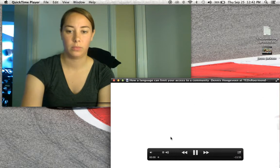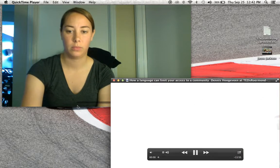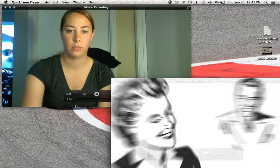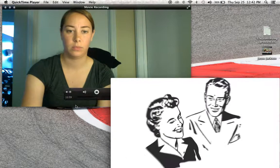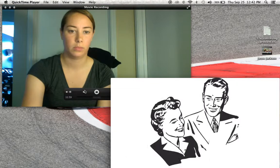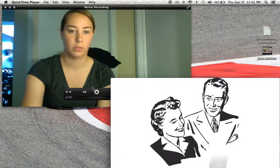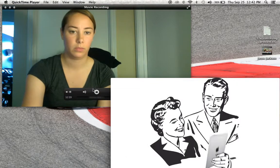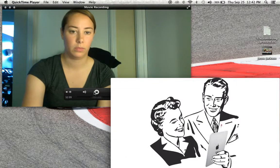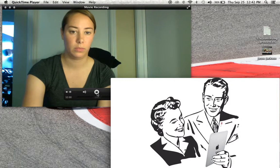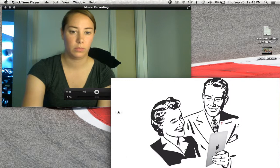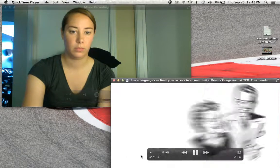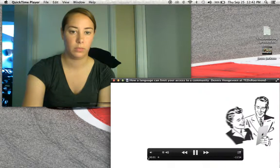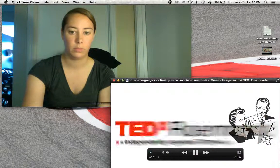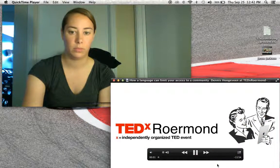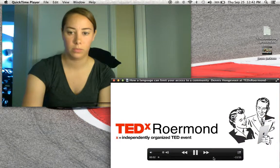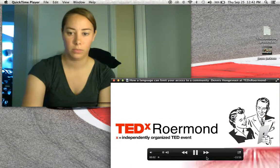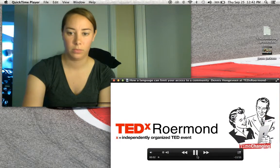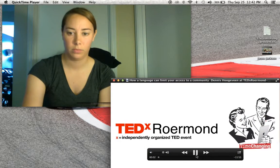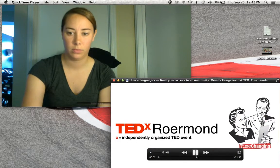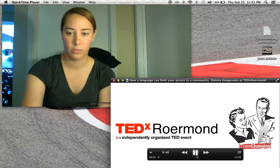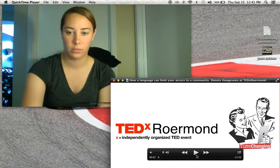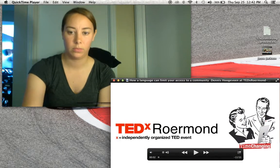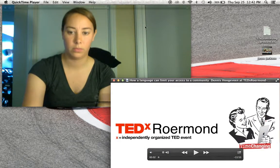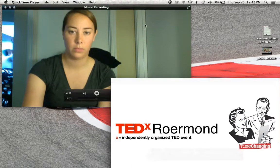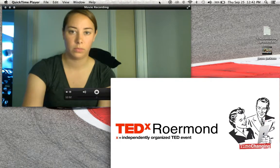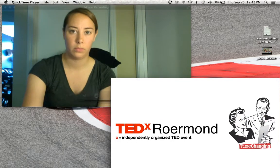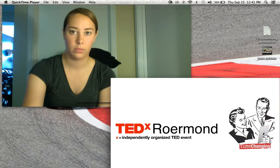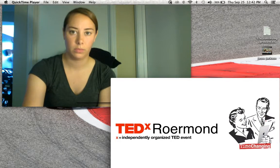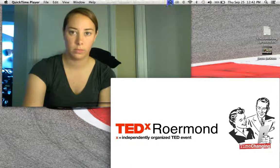3, 2, 1 5, 1, ready? Yes.